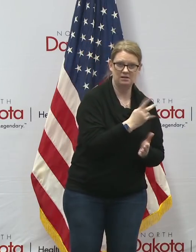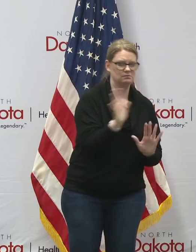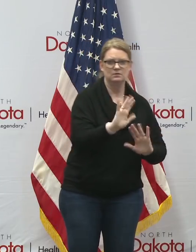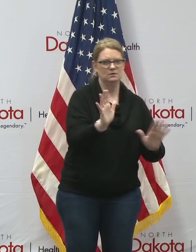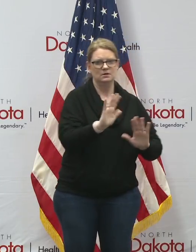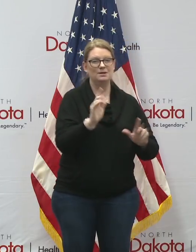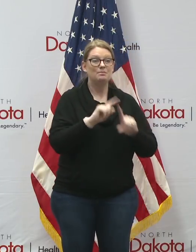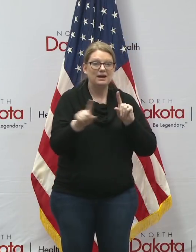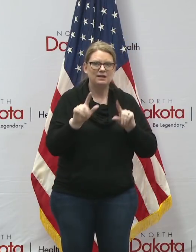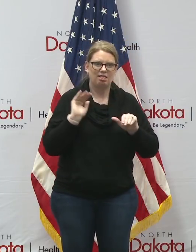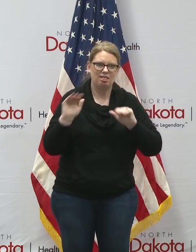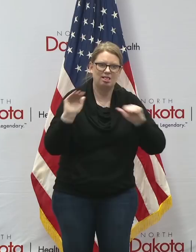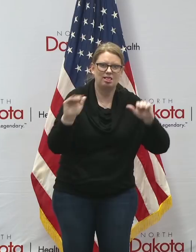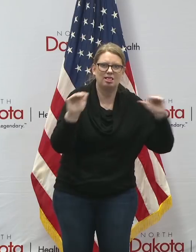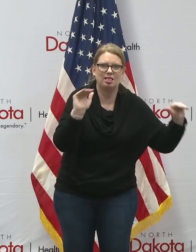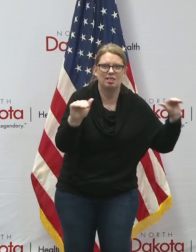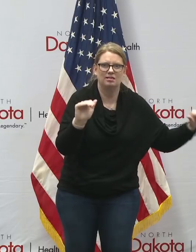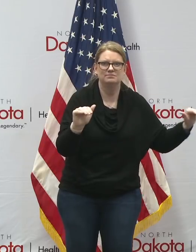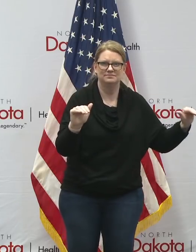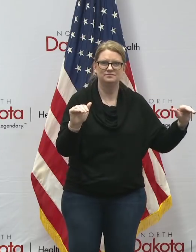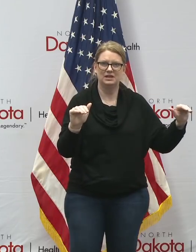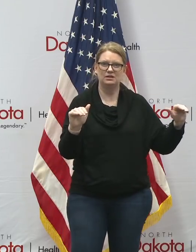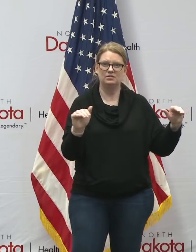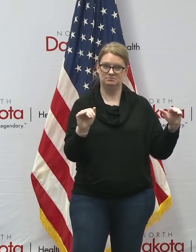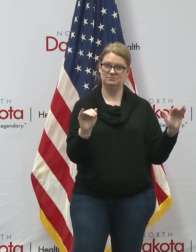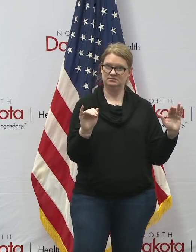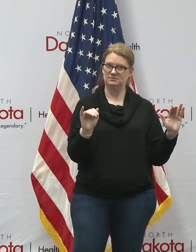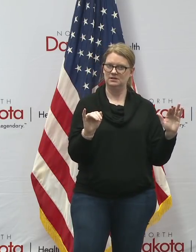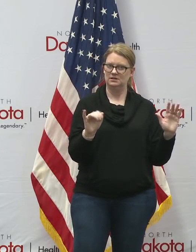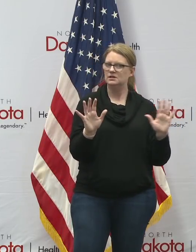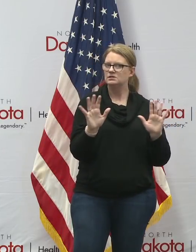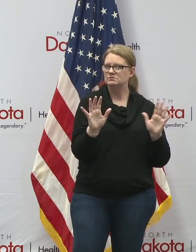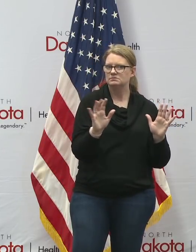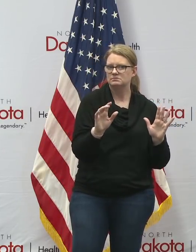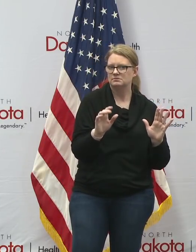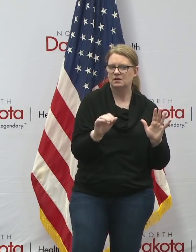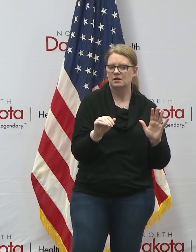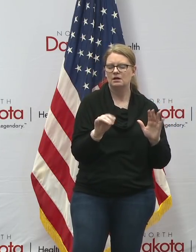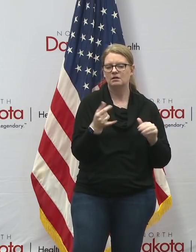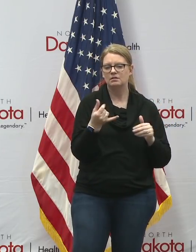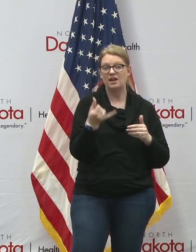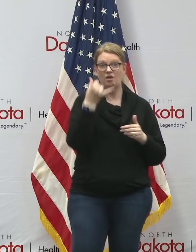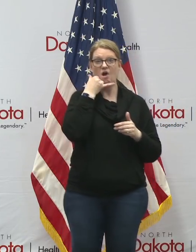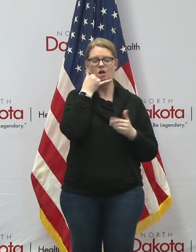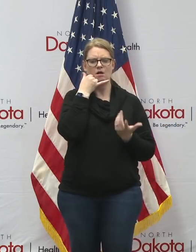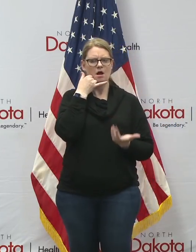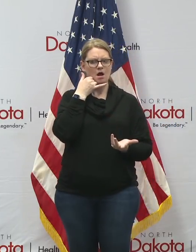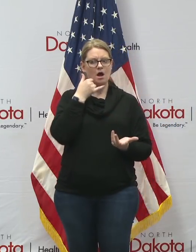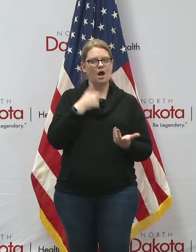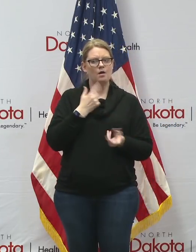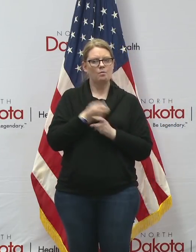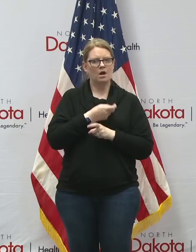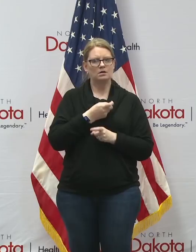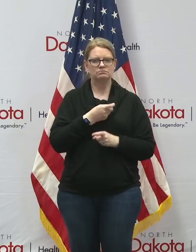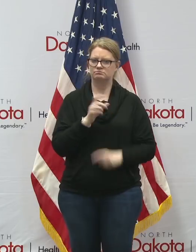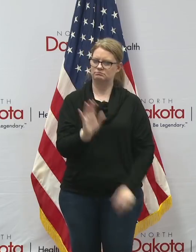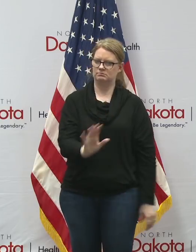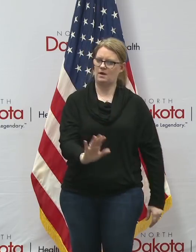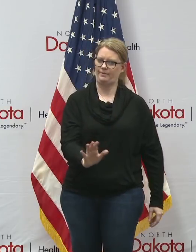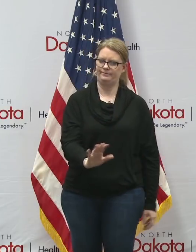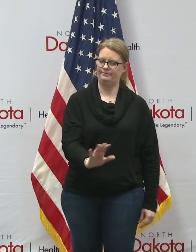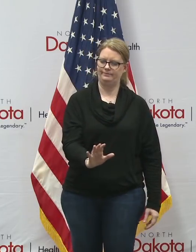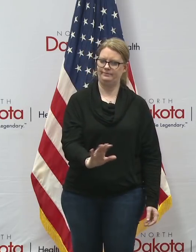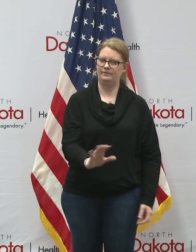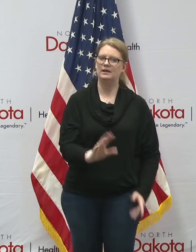the word out we can uh we can assure that people don't fall further victim and that's especially true with our